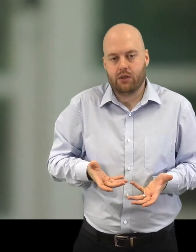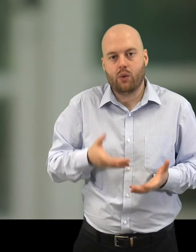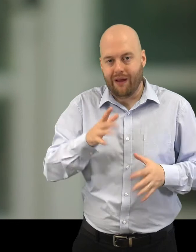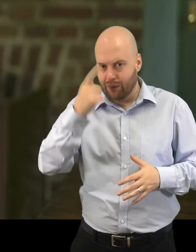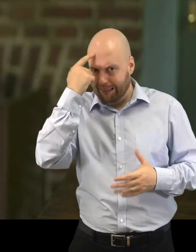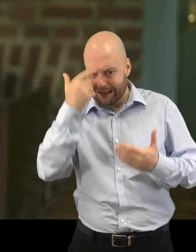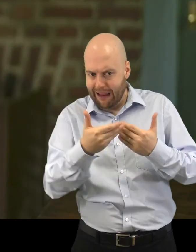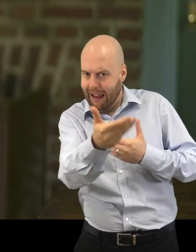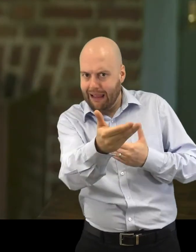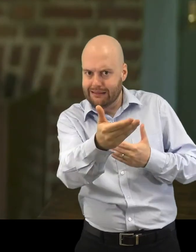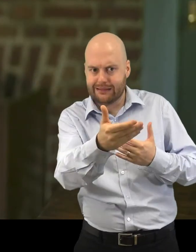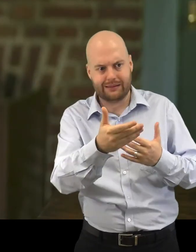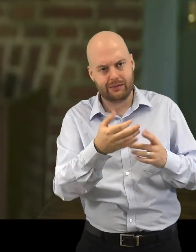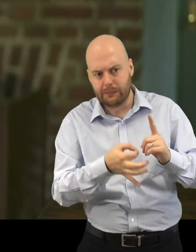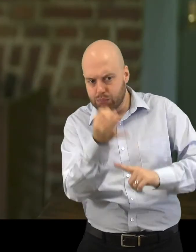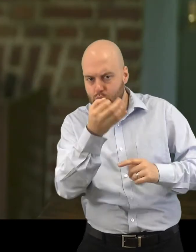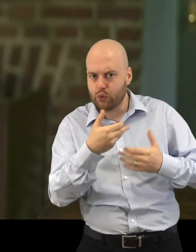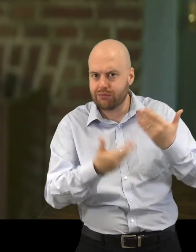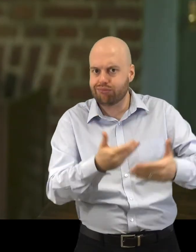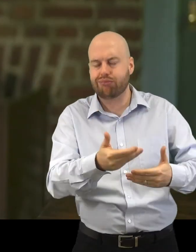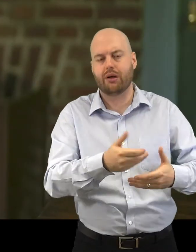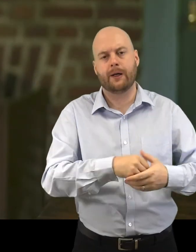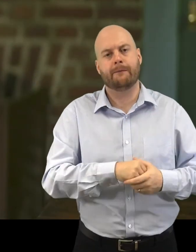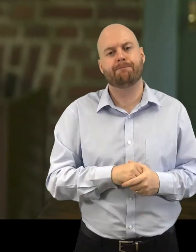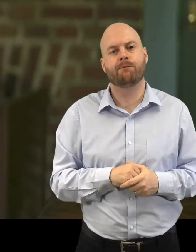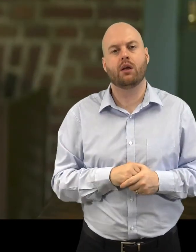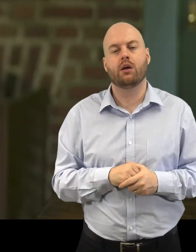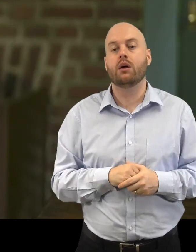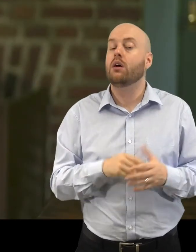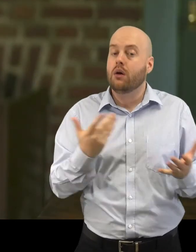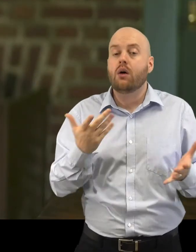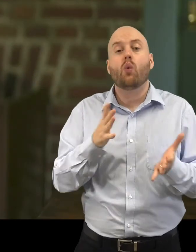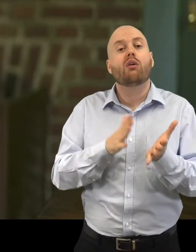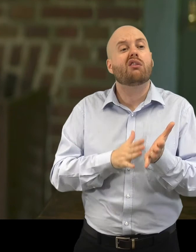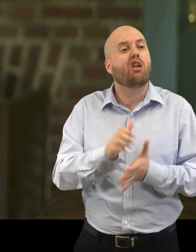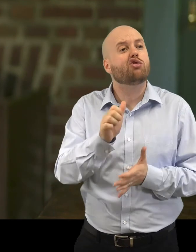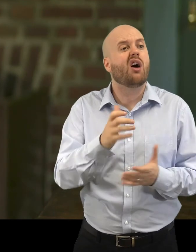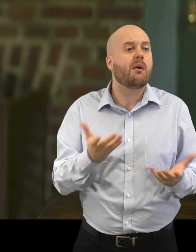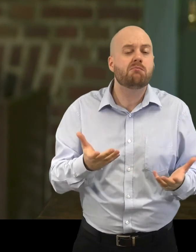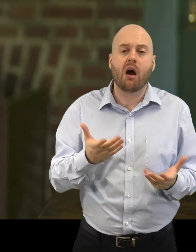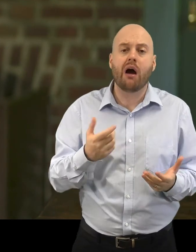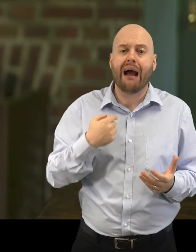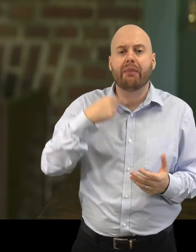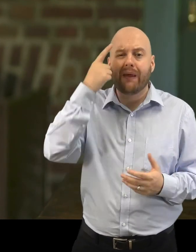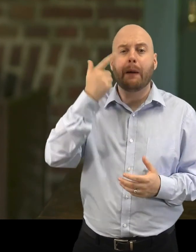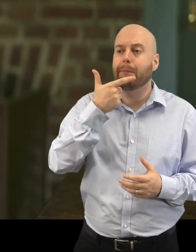make it. Organizations, as far as culture is concerned, I think people